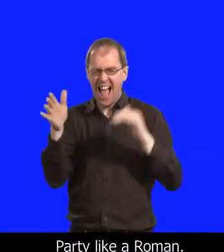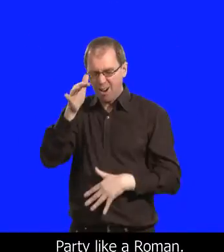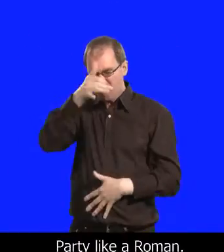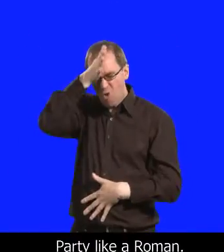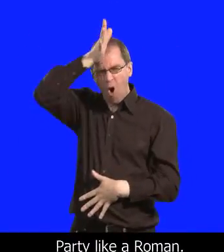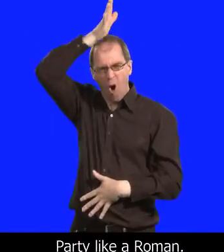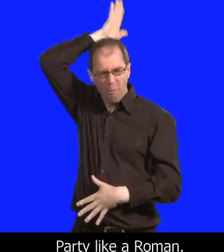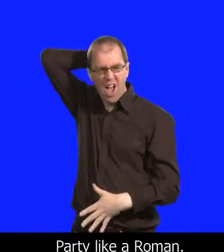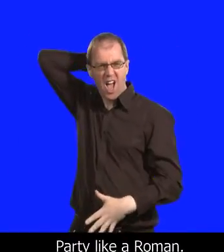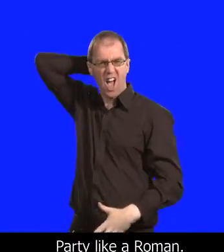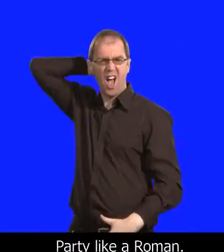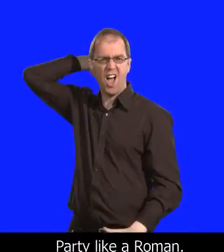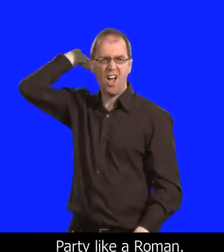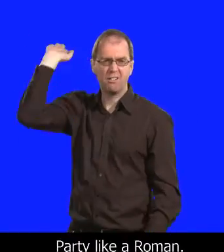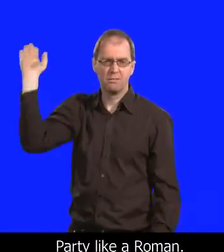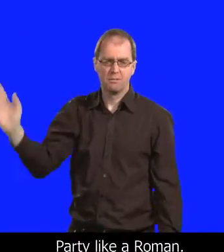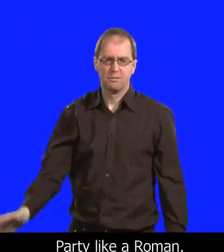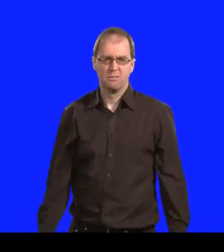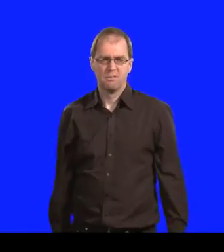Party like a Roman.